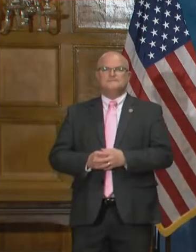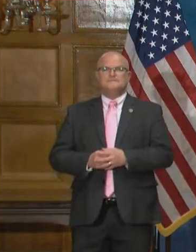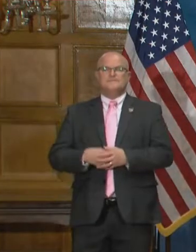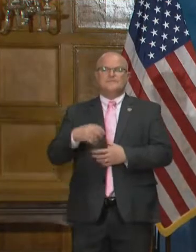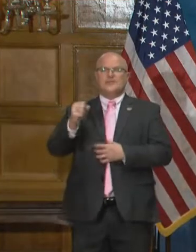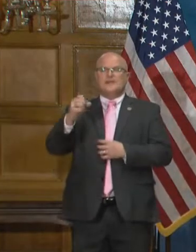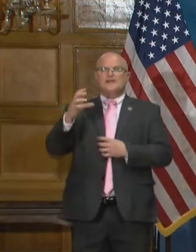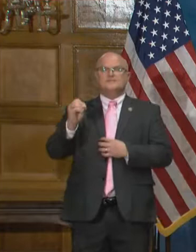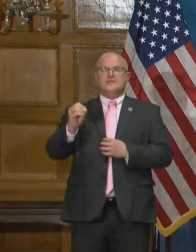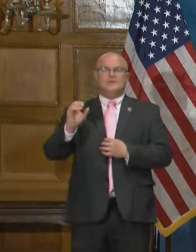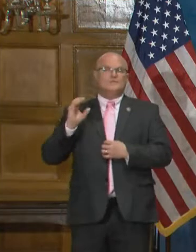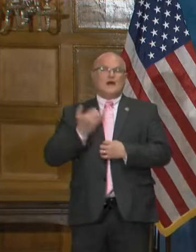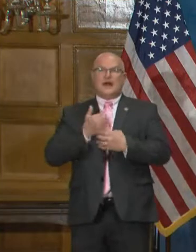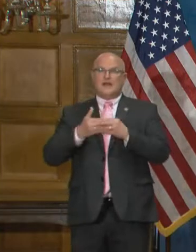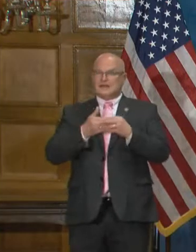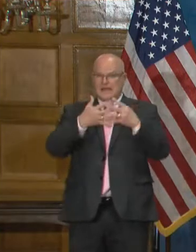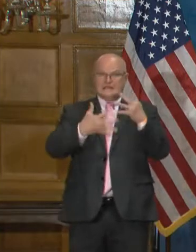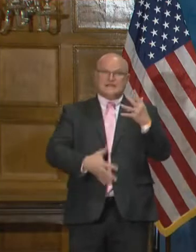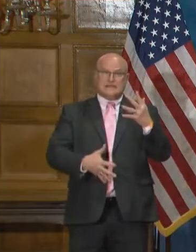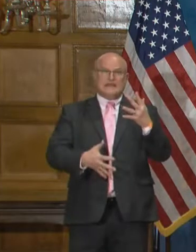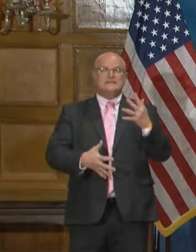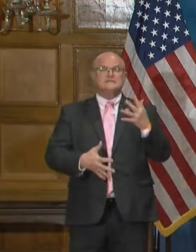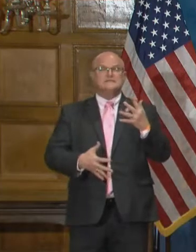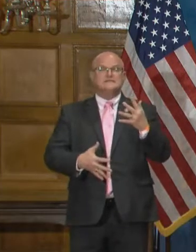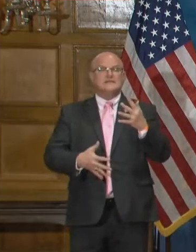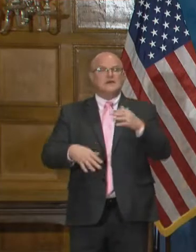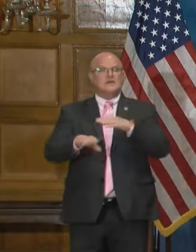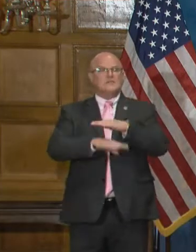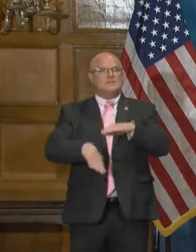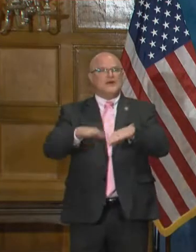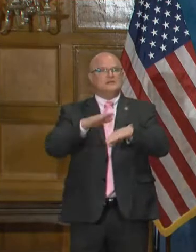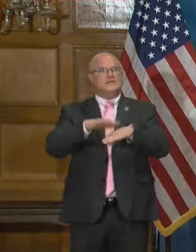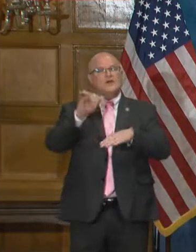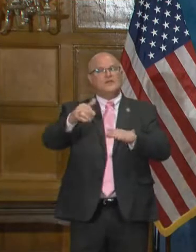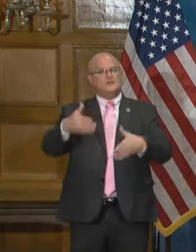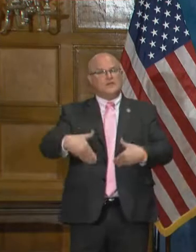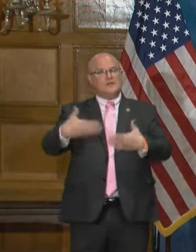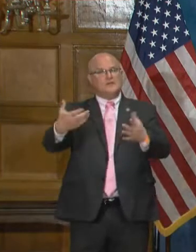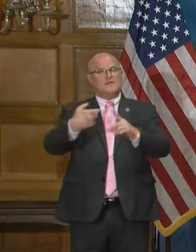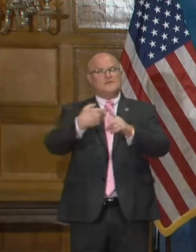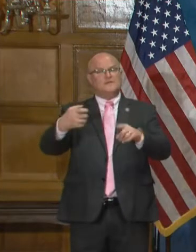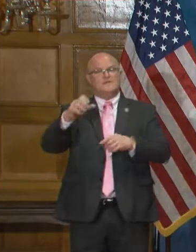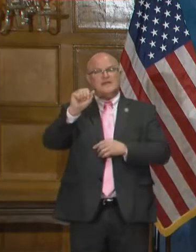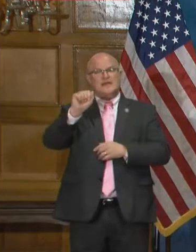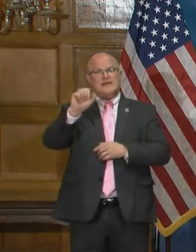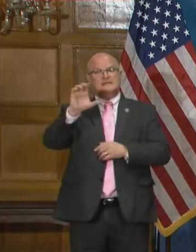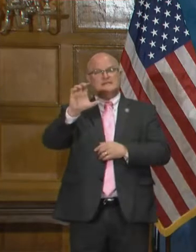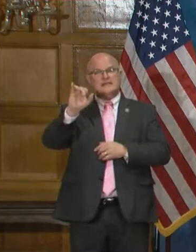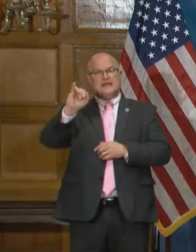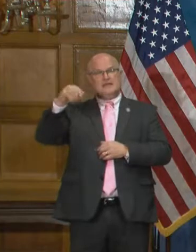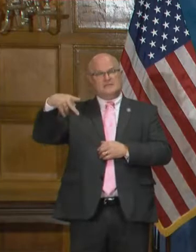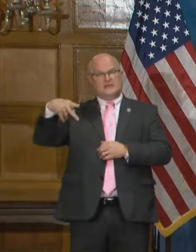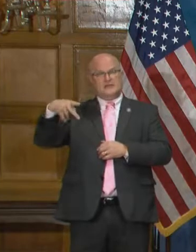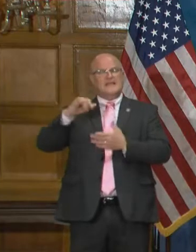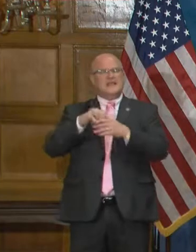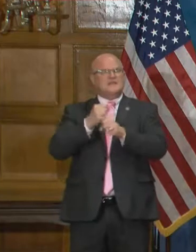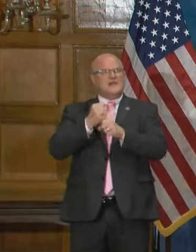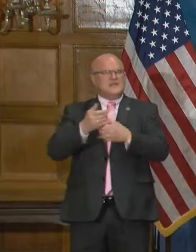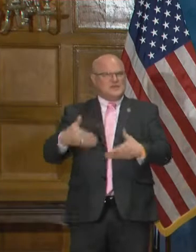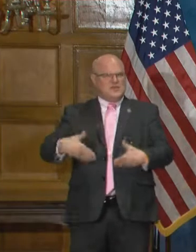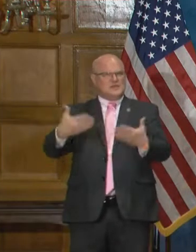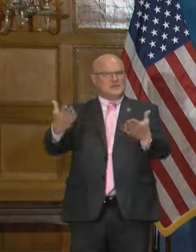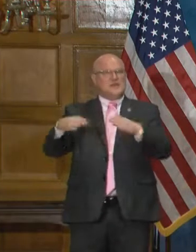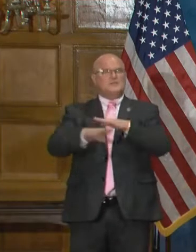So, um, our guidelines are, are, uh, based on those recommendations from the ACIP. The ACIP made their recommendations